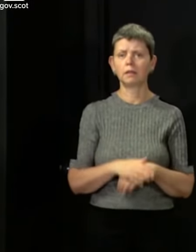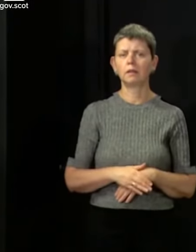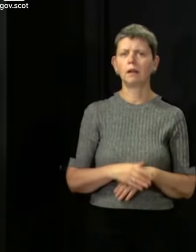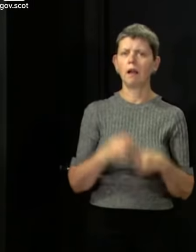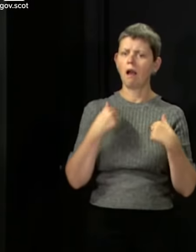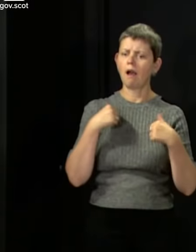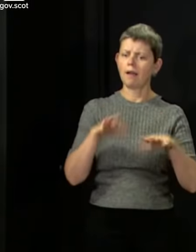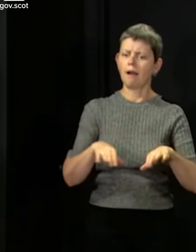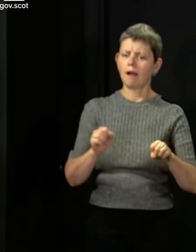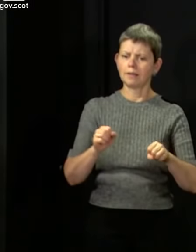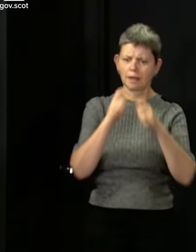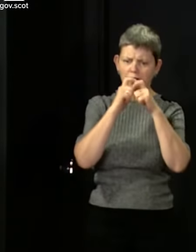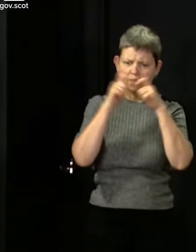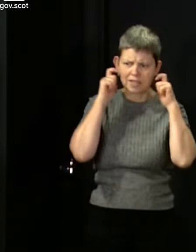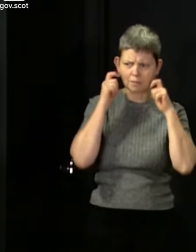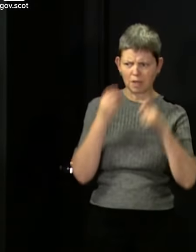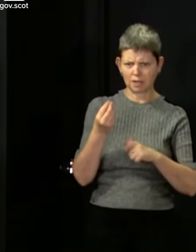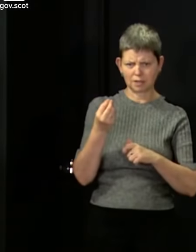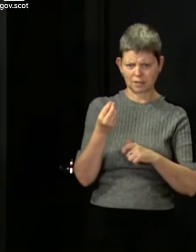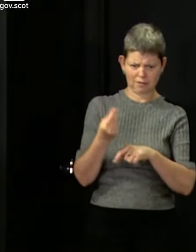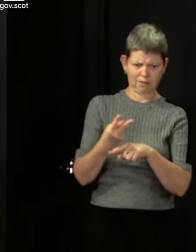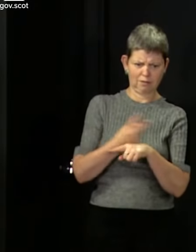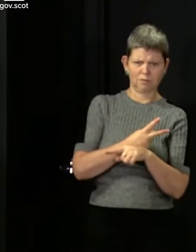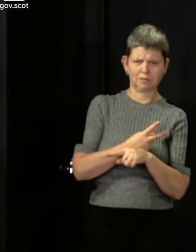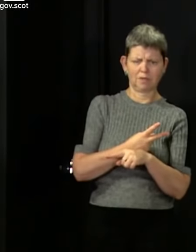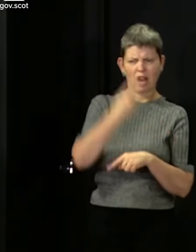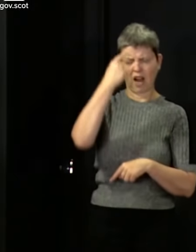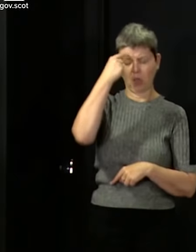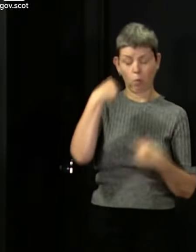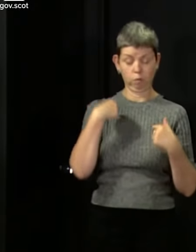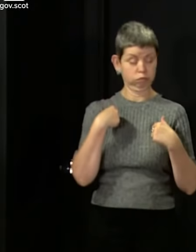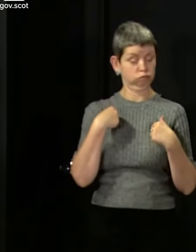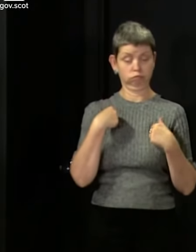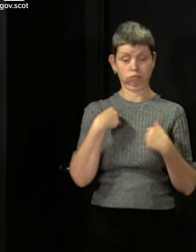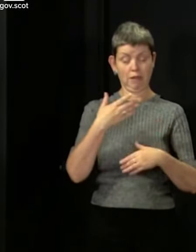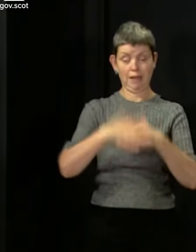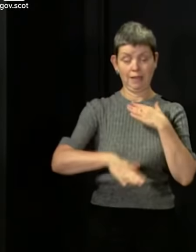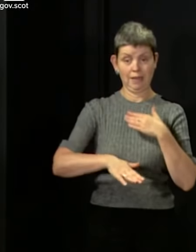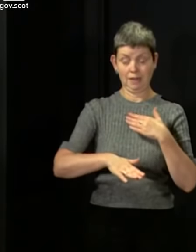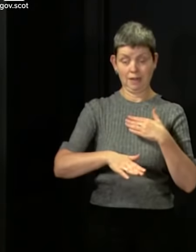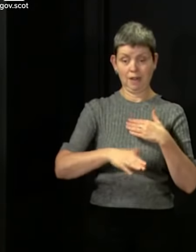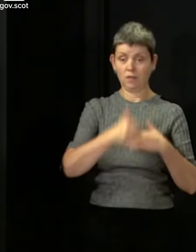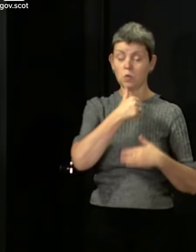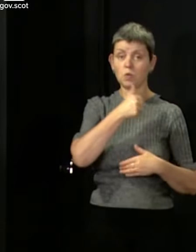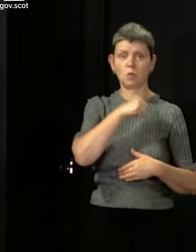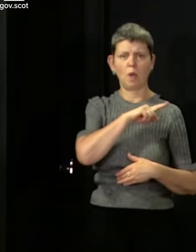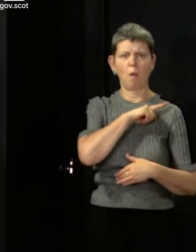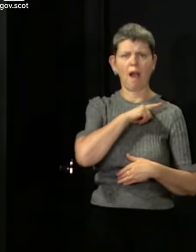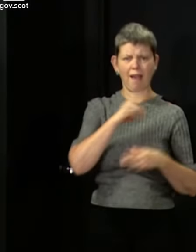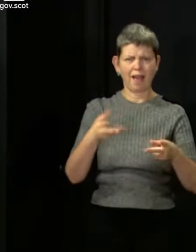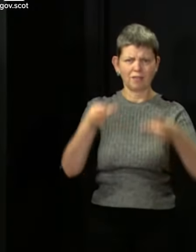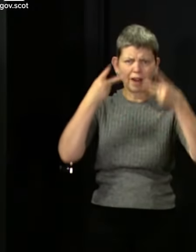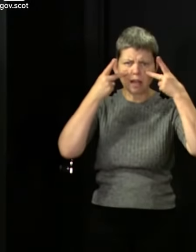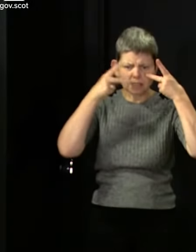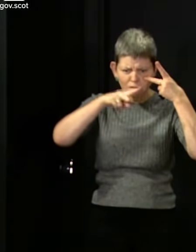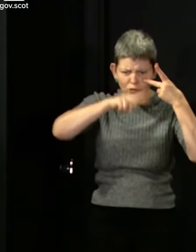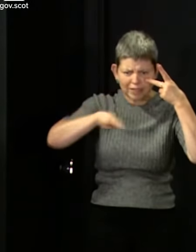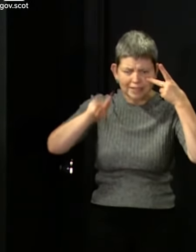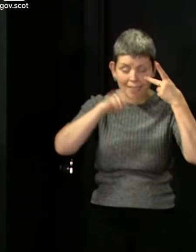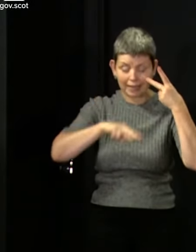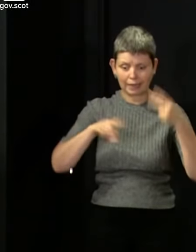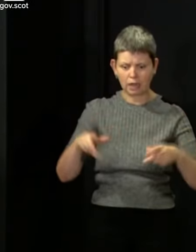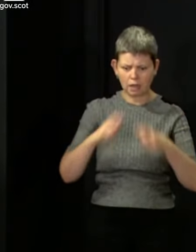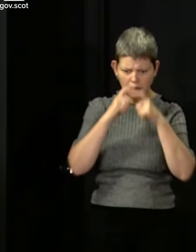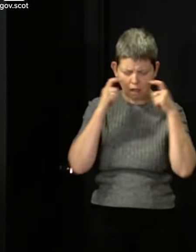some weeks back, I thought I'm never going to get used to this. You I wear glasses to read and my glasses steamed up and you just feel that you can't